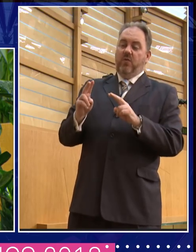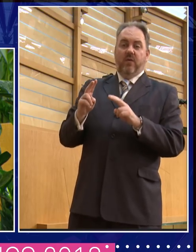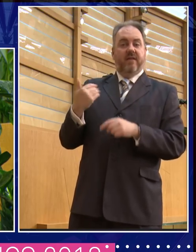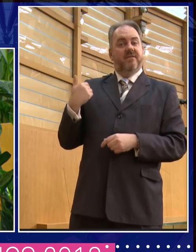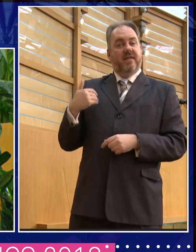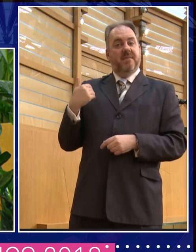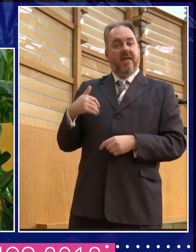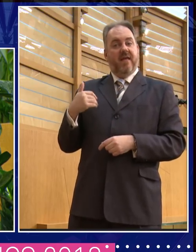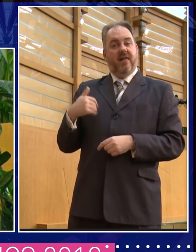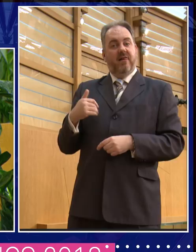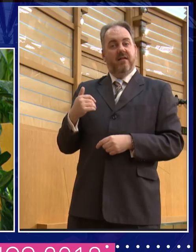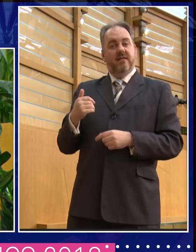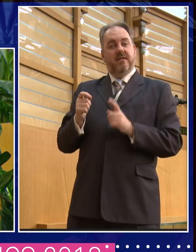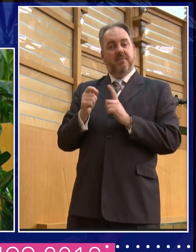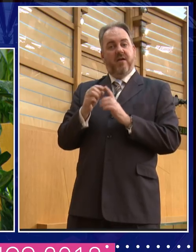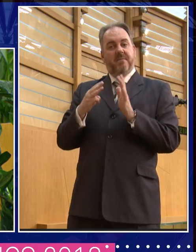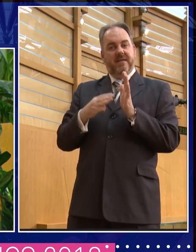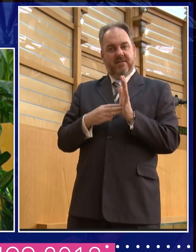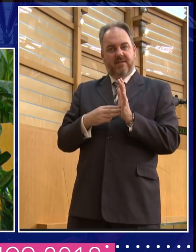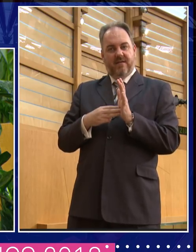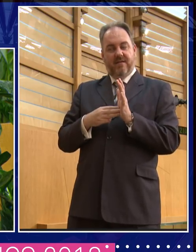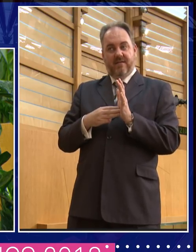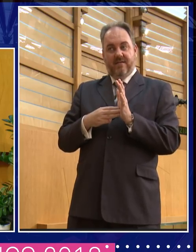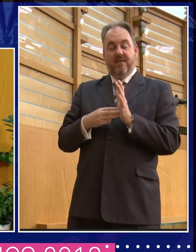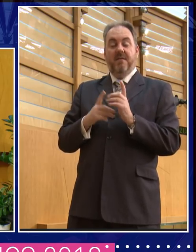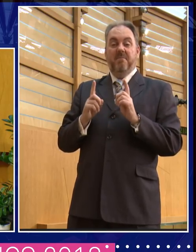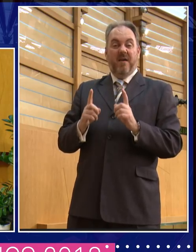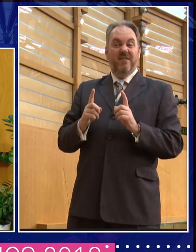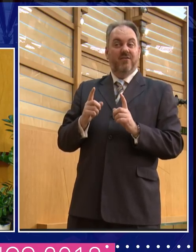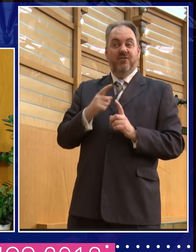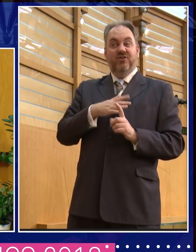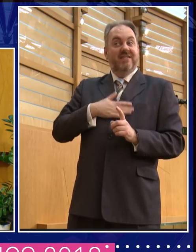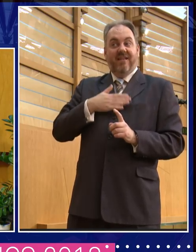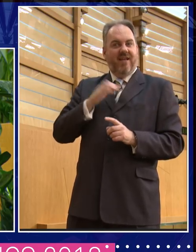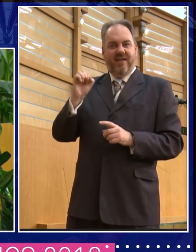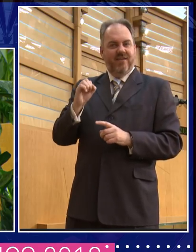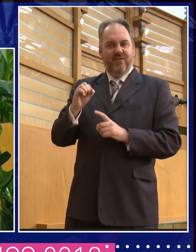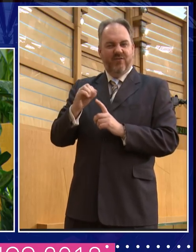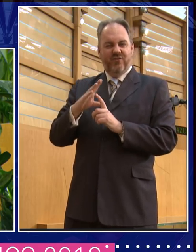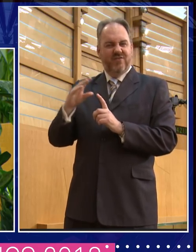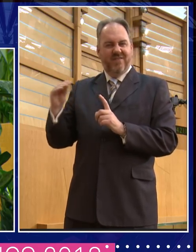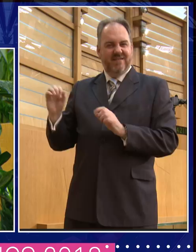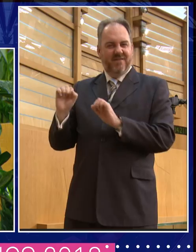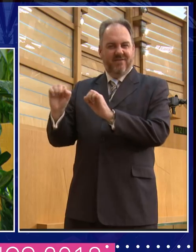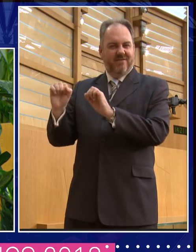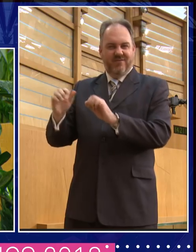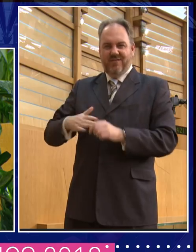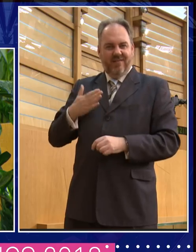though it was a female prime minister, she had no time for whatsoever. She did at least think it was, you know, there was a change to